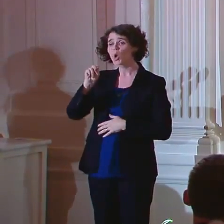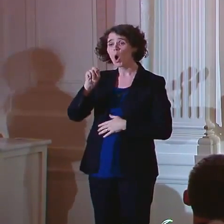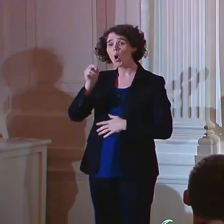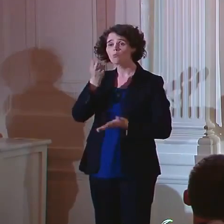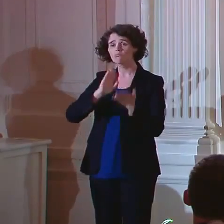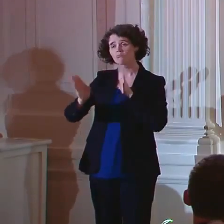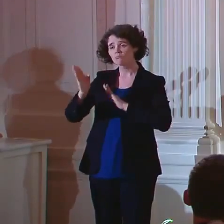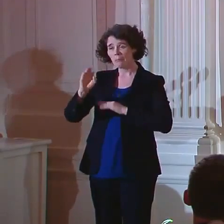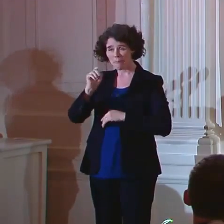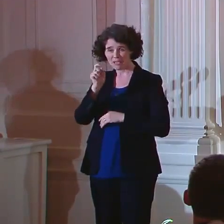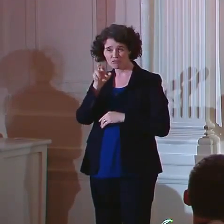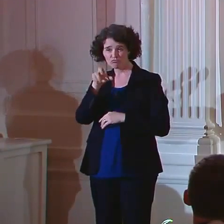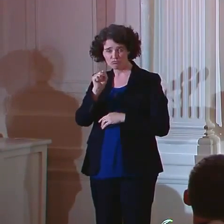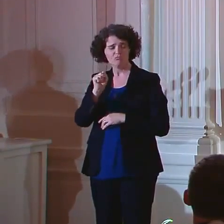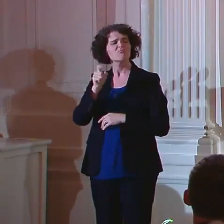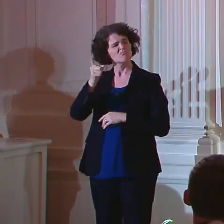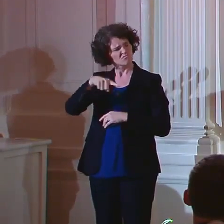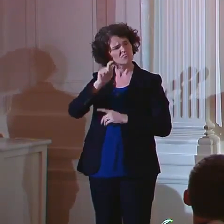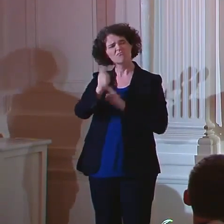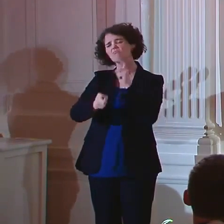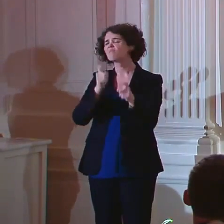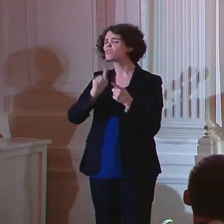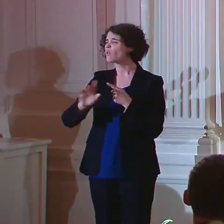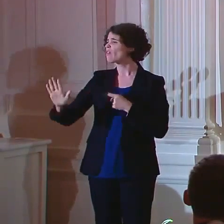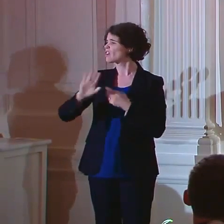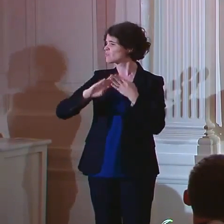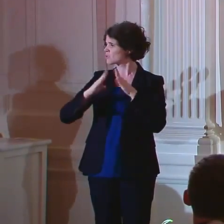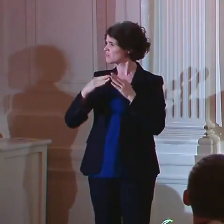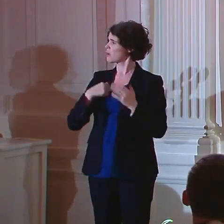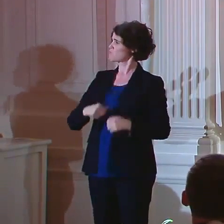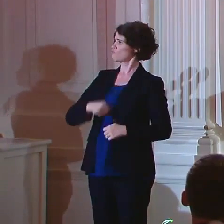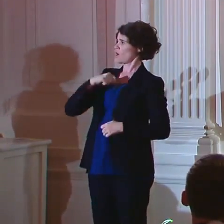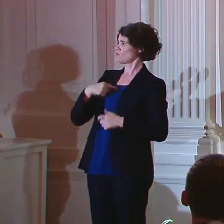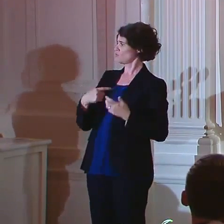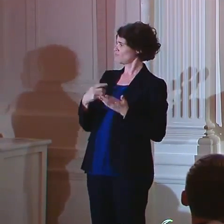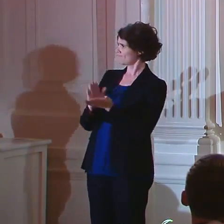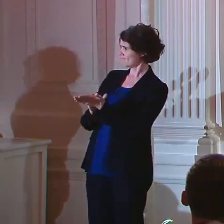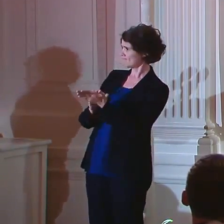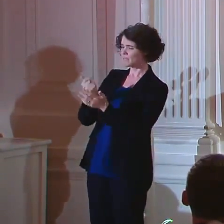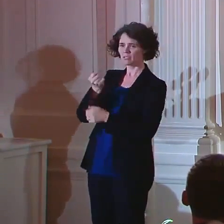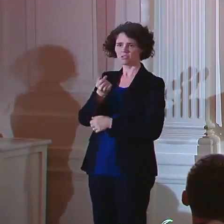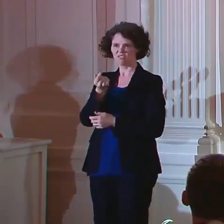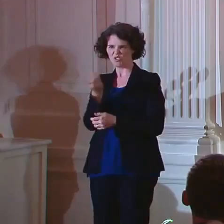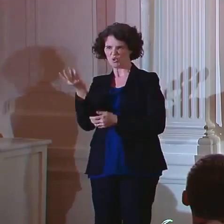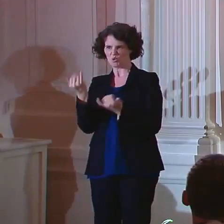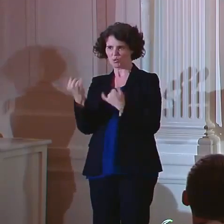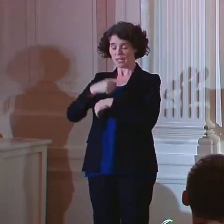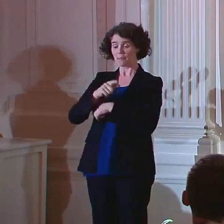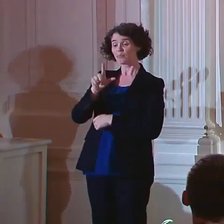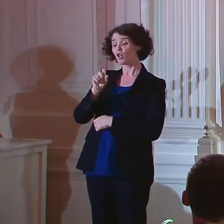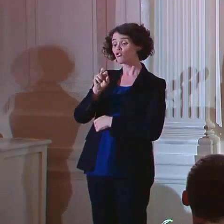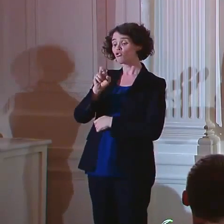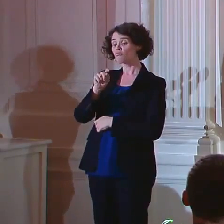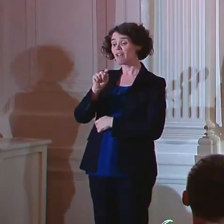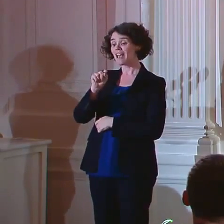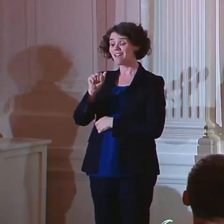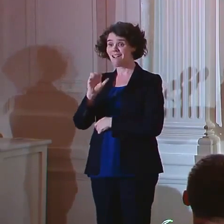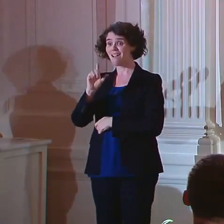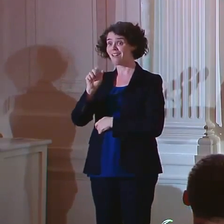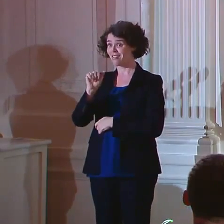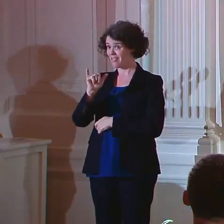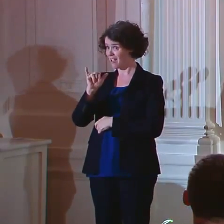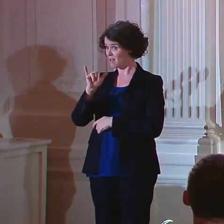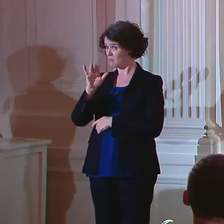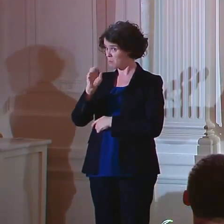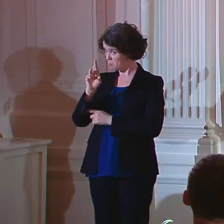to their communities, and I'm proud to highlight a few of them here tonight. Loretta Claiborne didn't just finish with the top 100